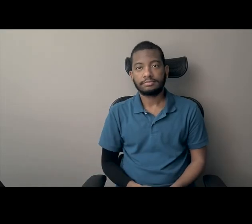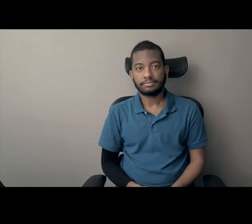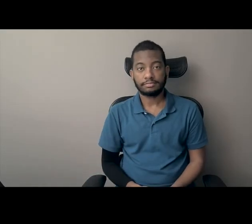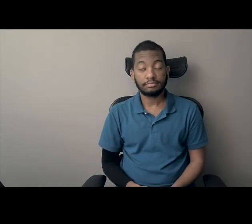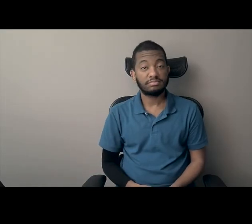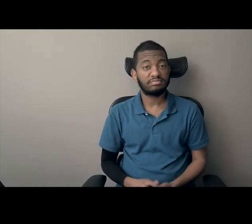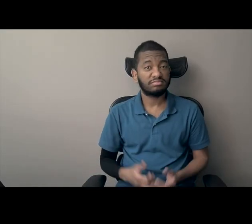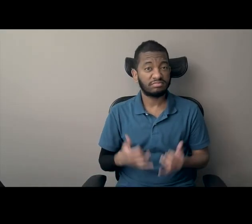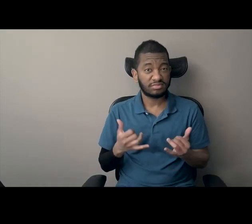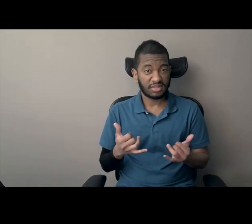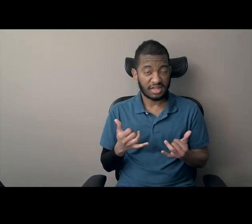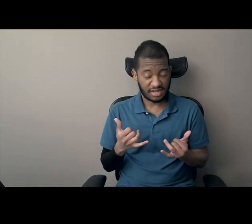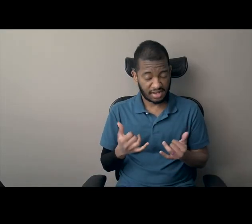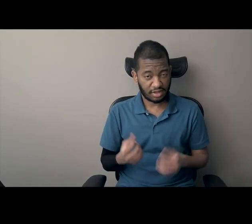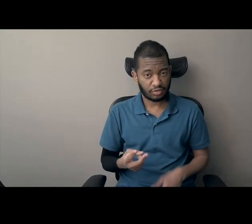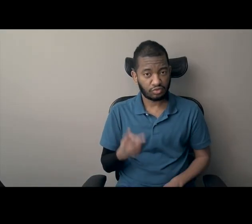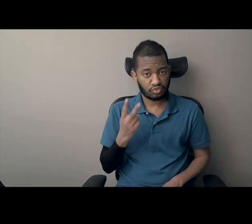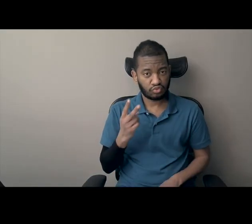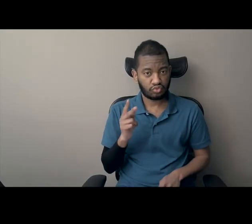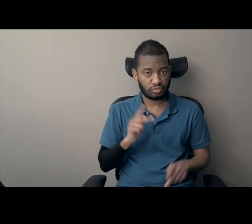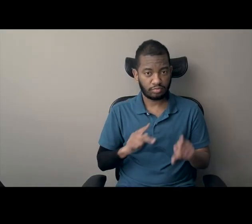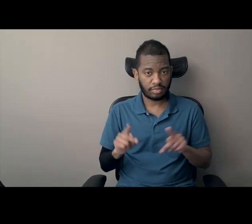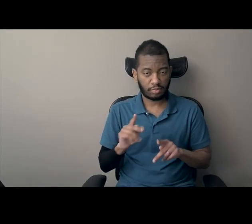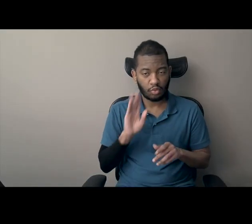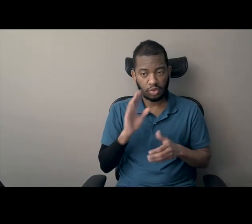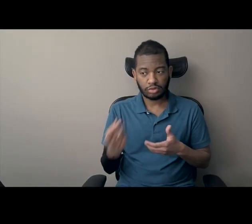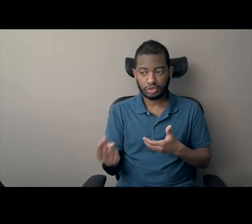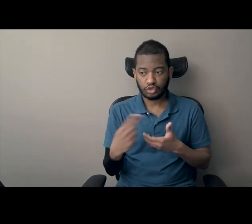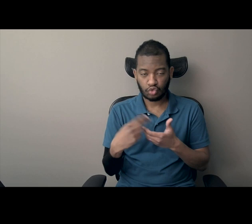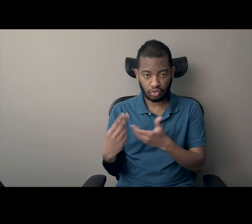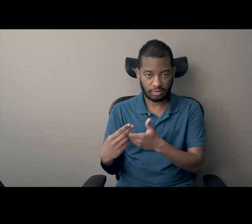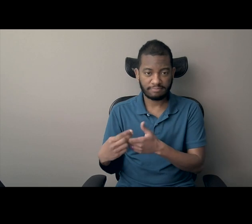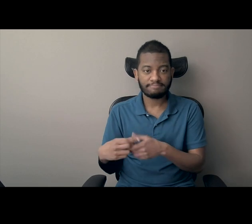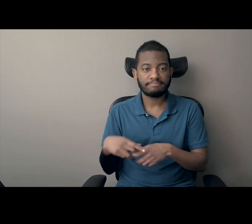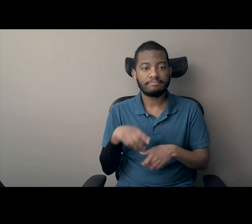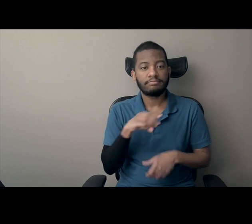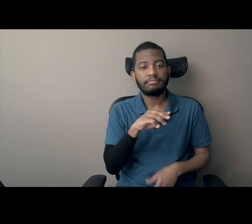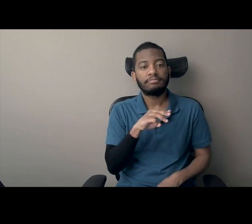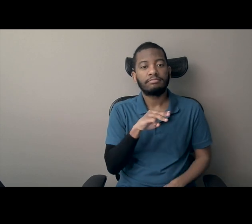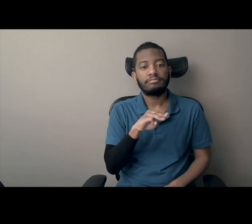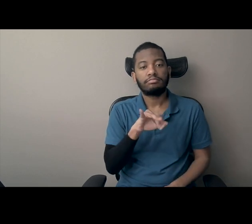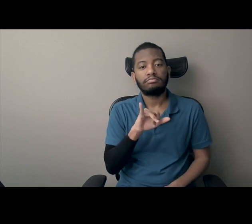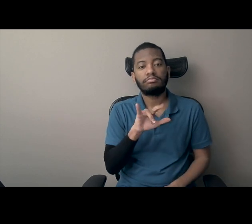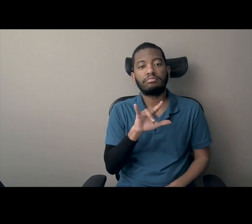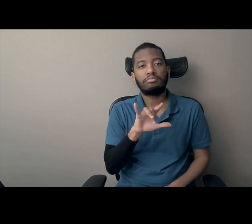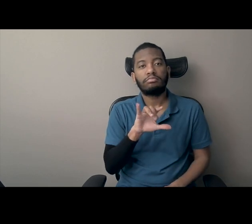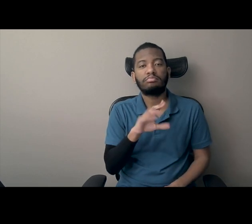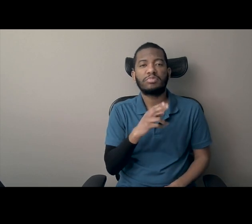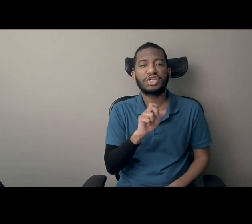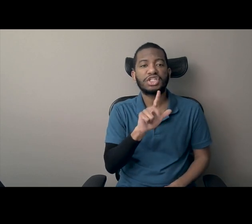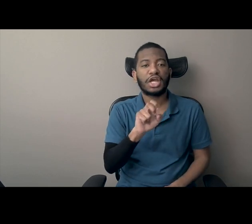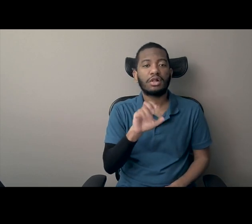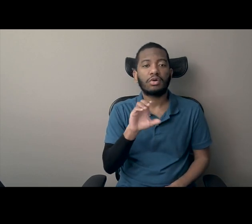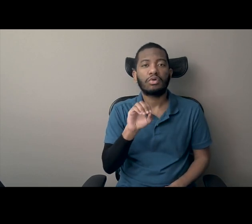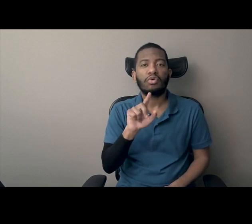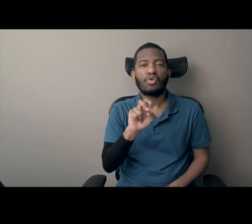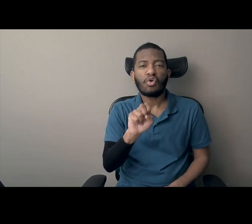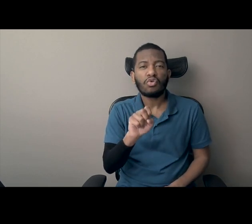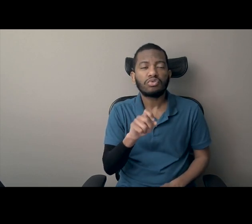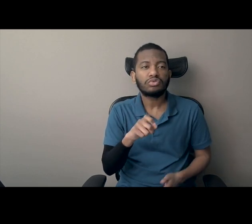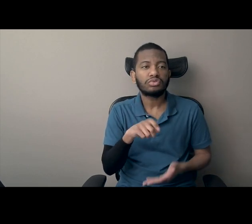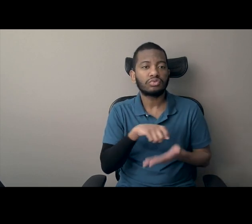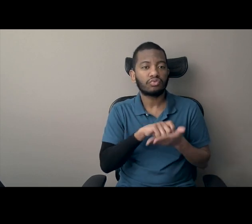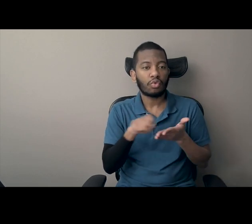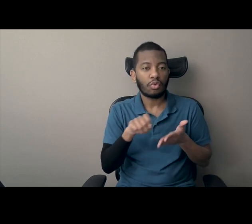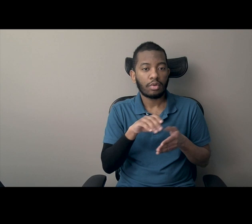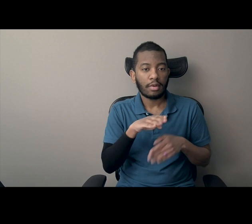Today we're joined by two other really dynamic people. One of those is Michelle Coles, who is the author of Black Was the